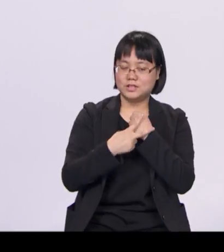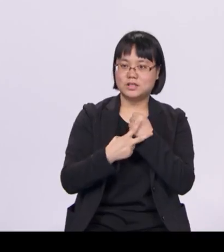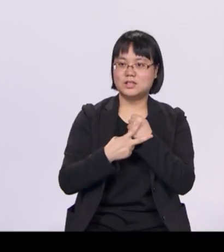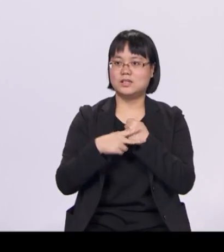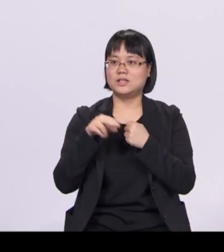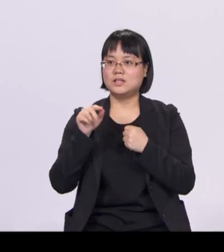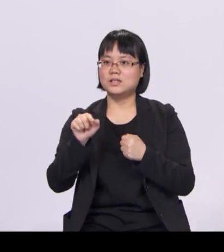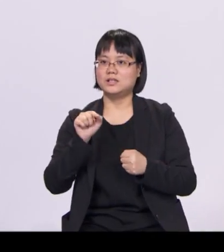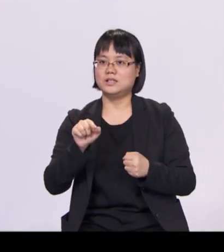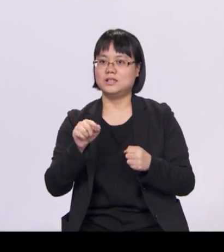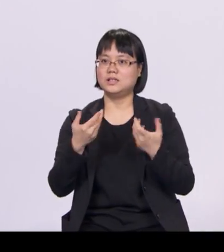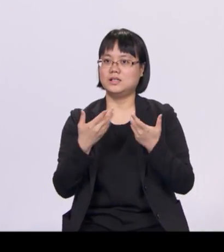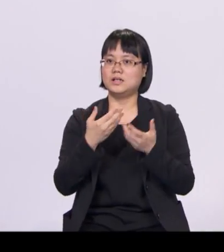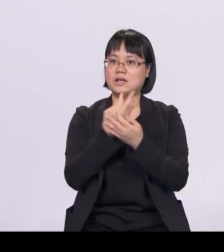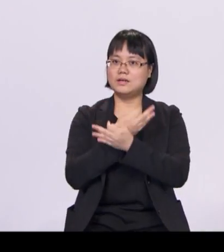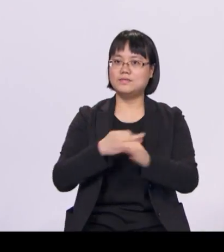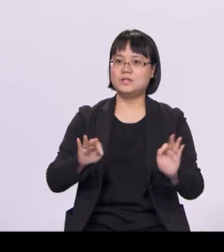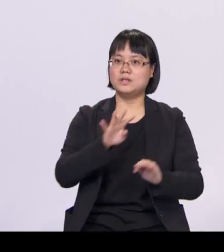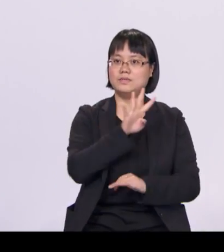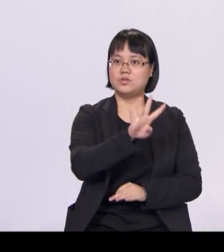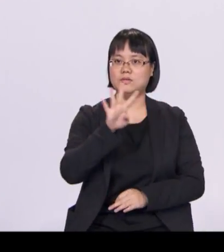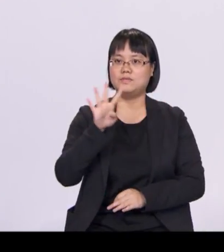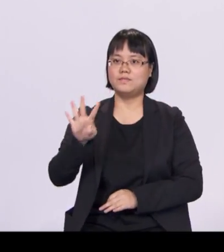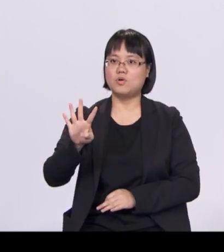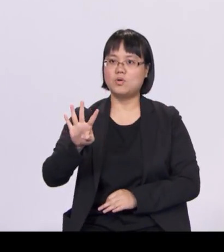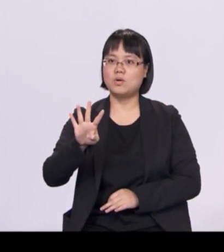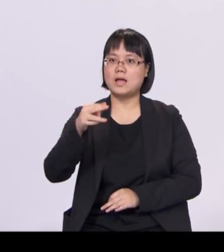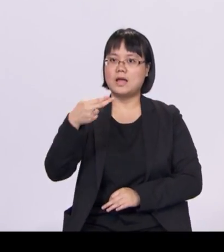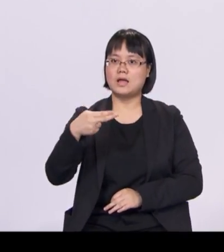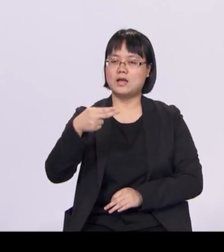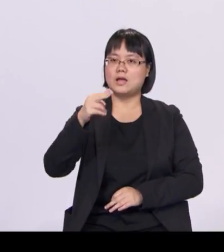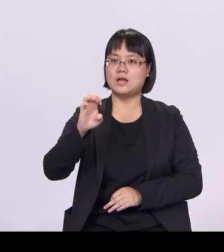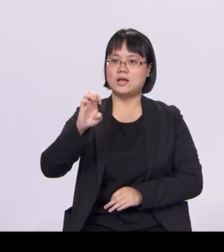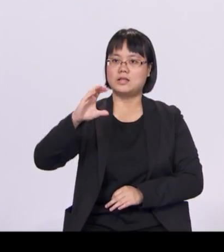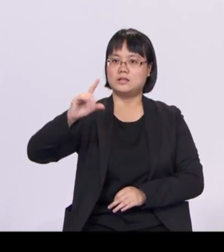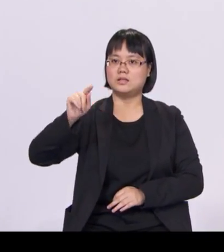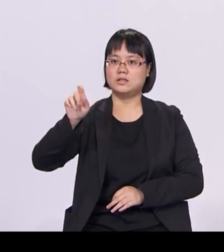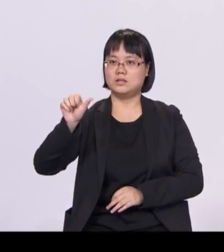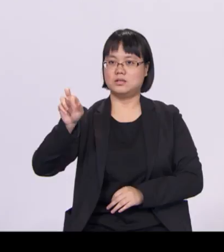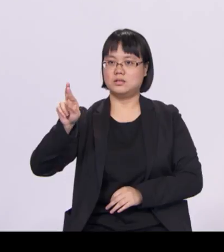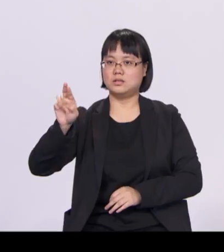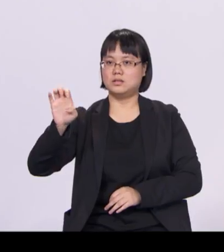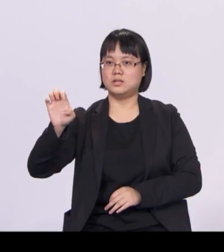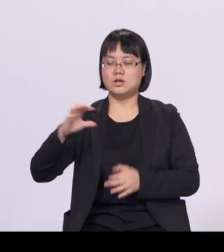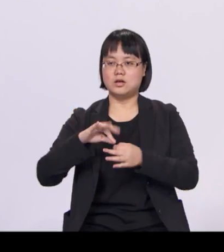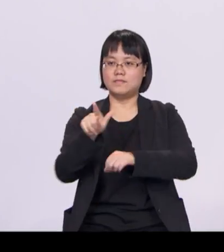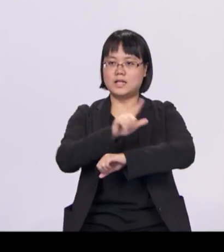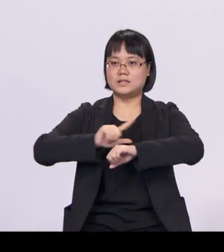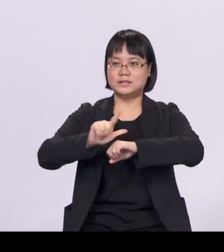of land. And this is larger than our Singapore Zoo and River Safari put together.